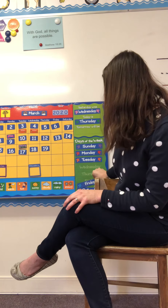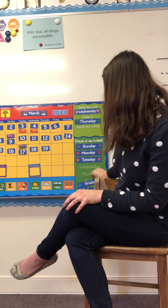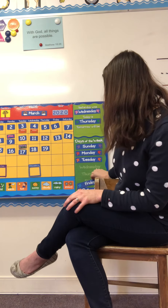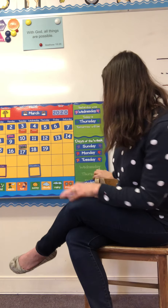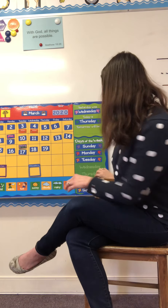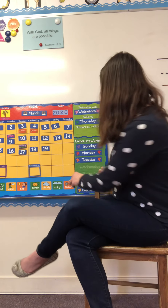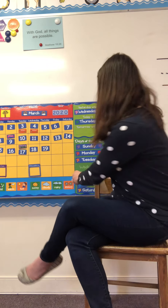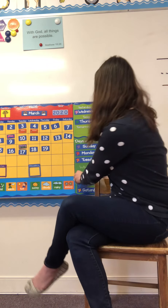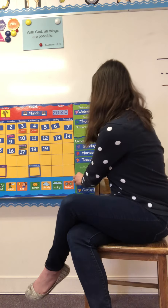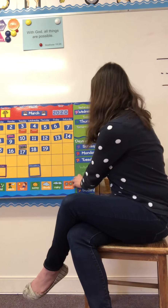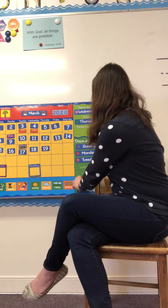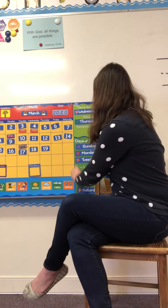Friday.